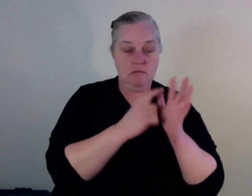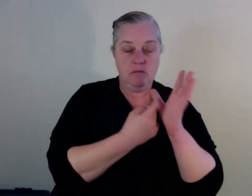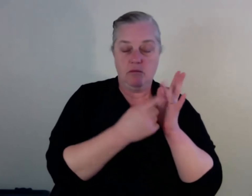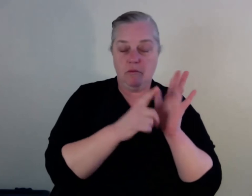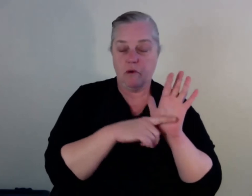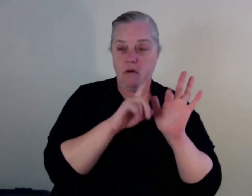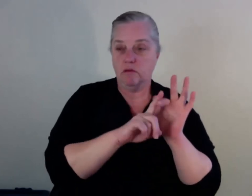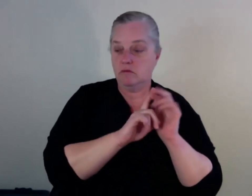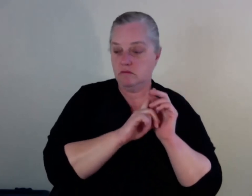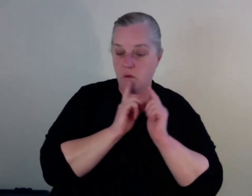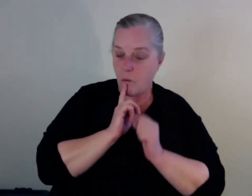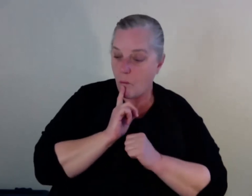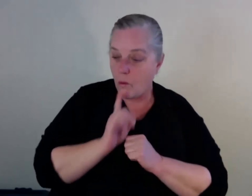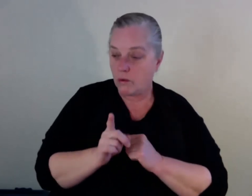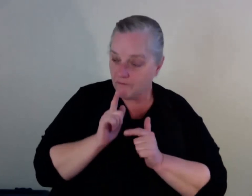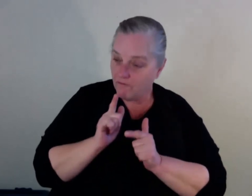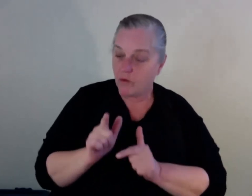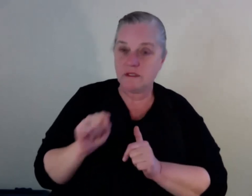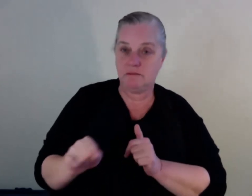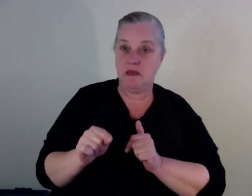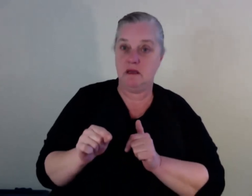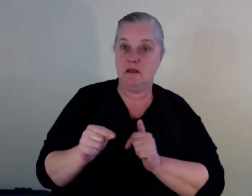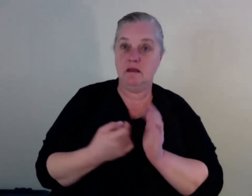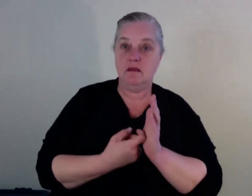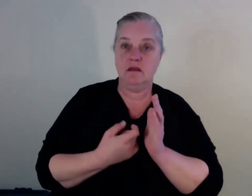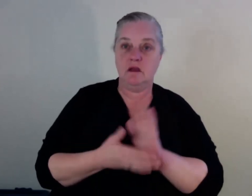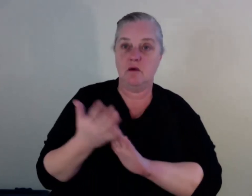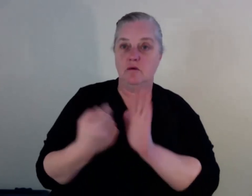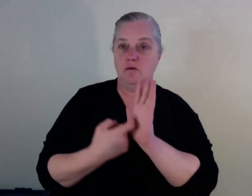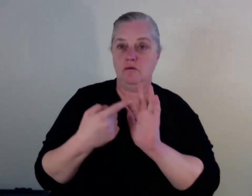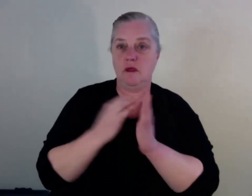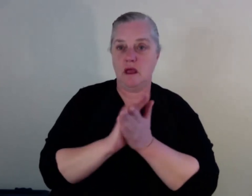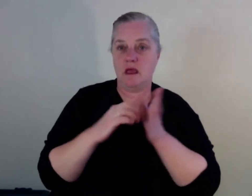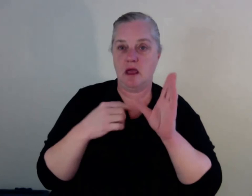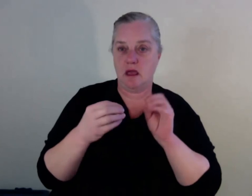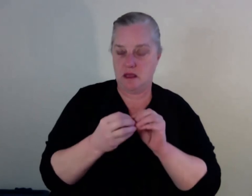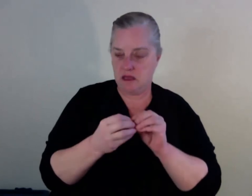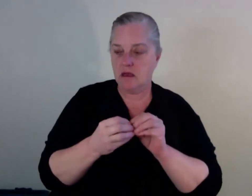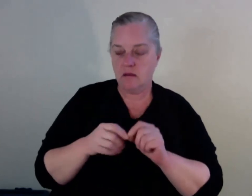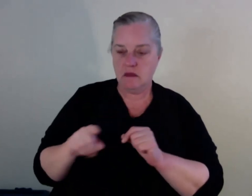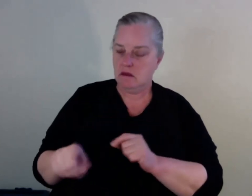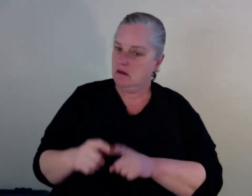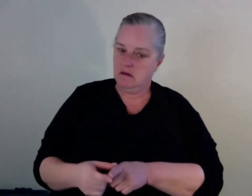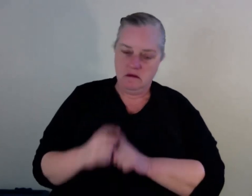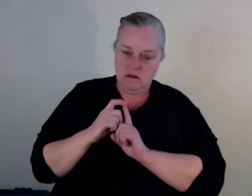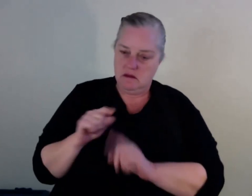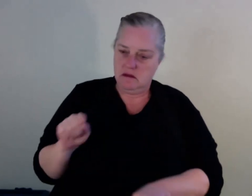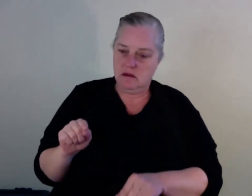you know, and it was, I did it hard. I did it really, really hard, but I, you know, it was because it was a white mainstream rehab,